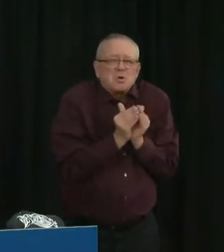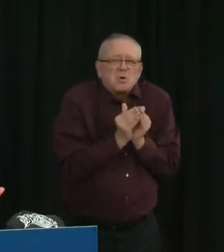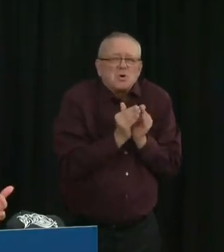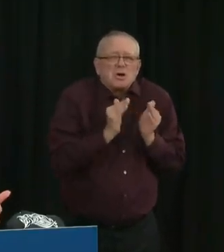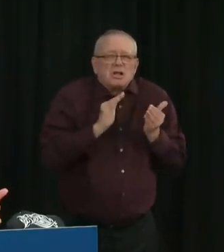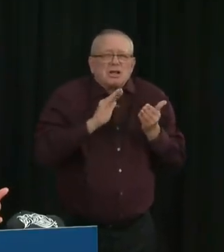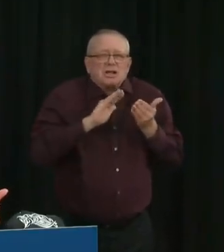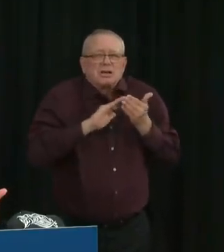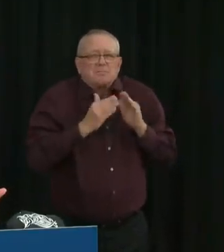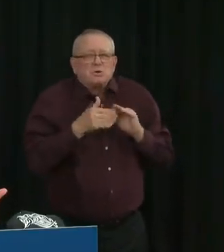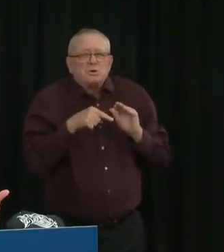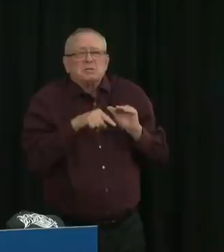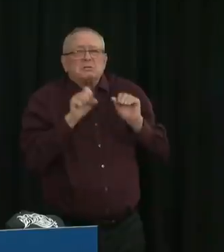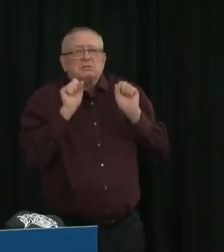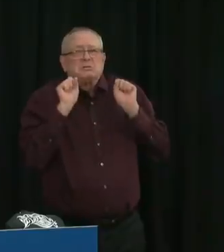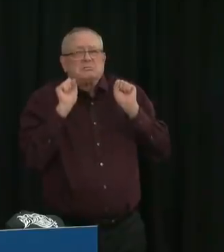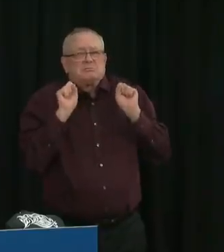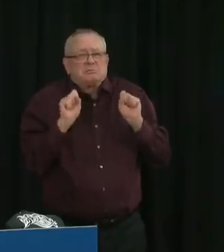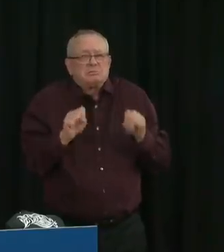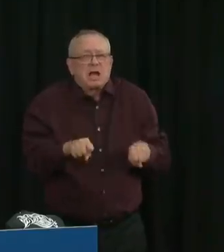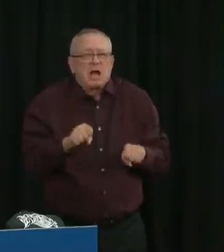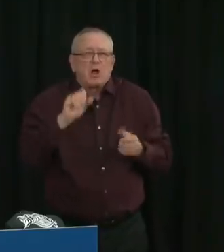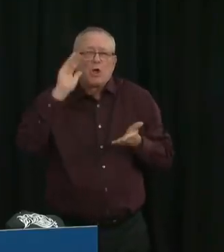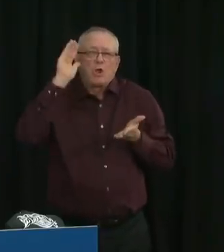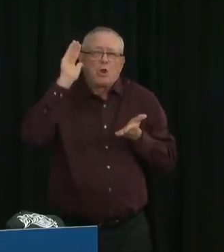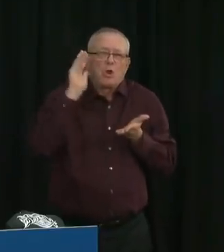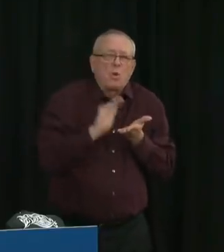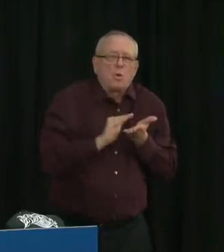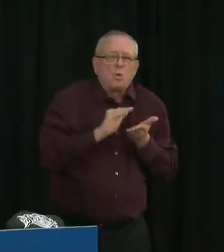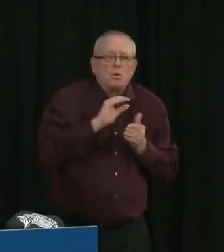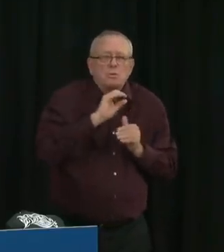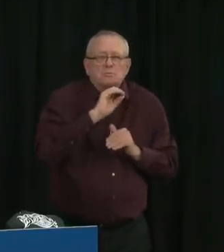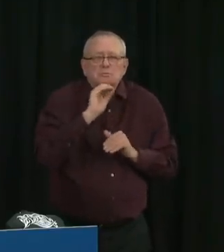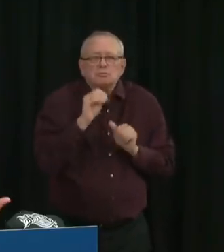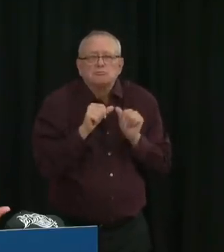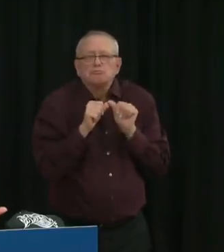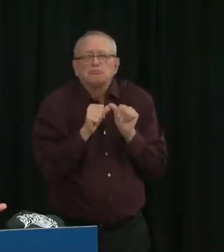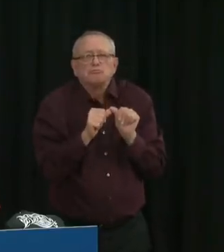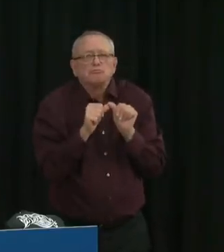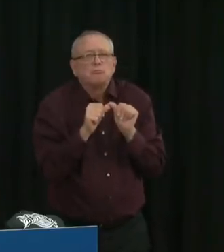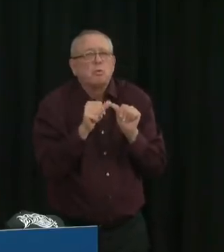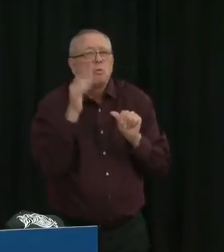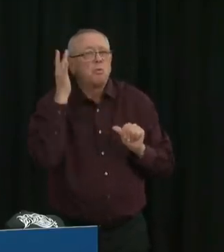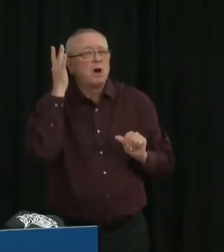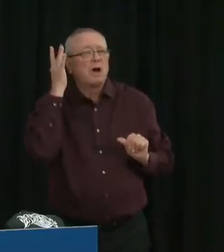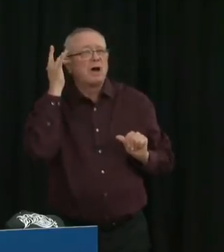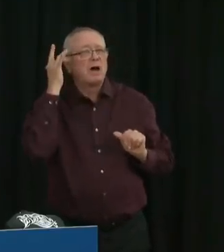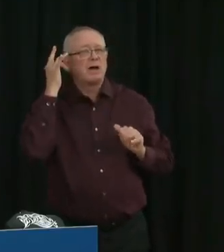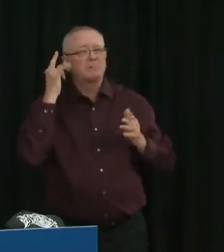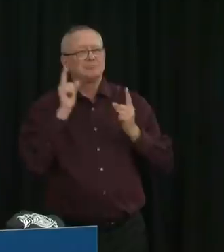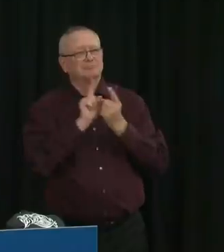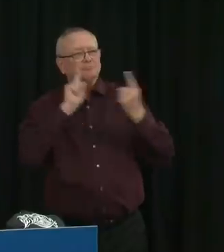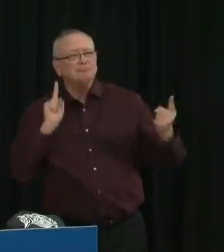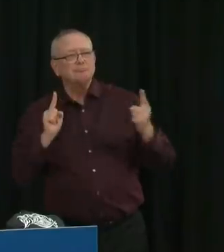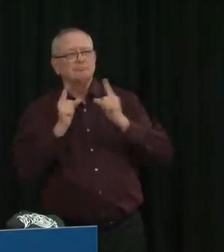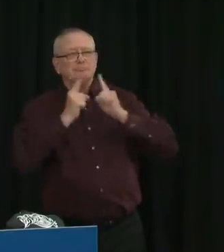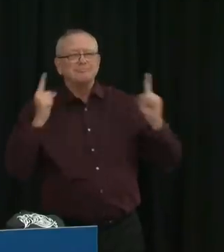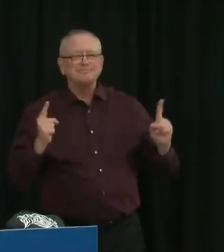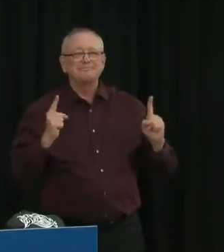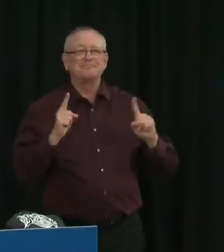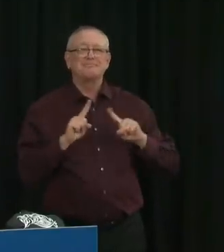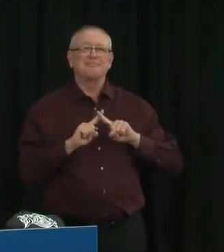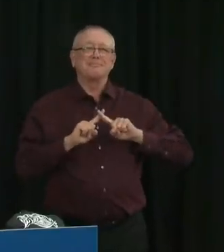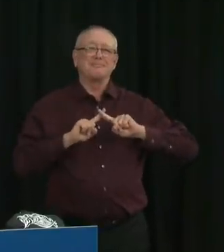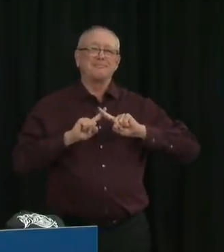very low rates for a long time, but it does take just one or two spreading events where you have one person who's infectious who attends